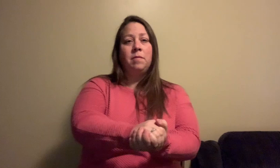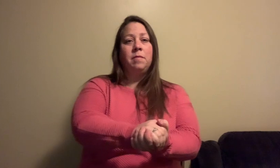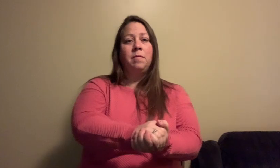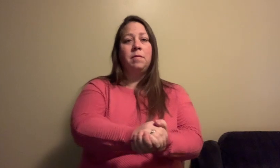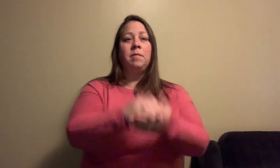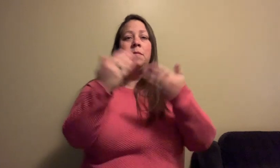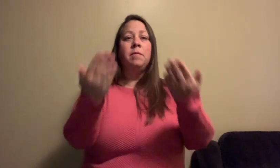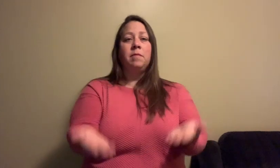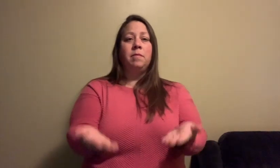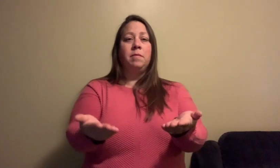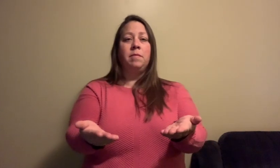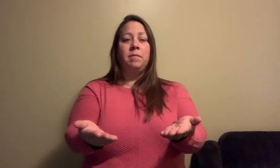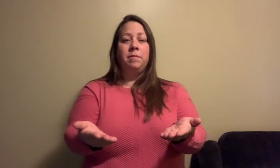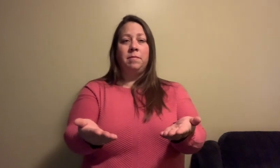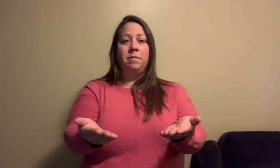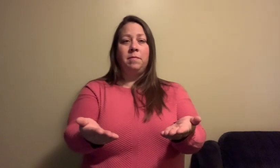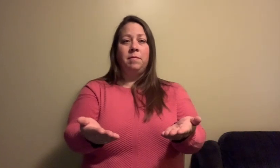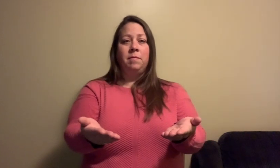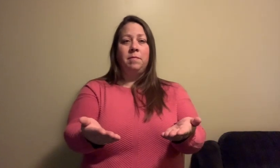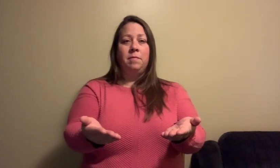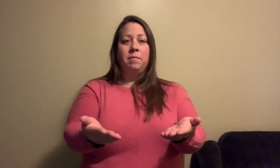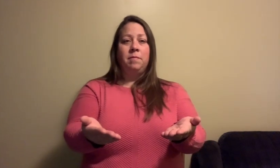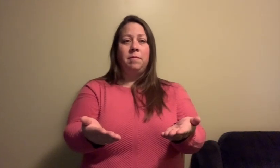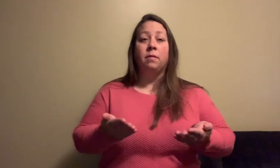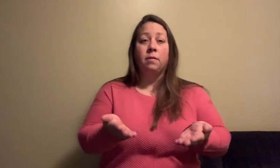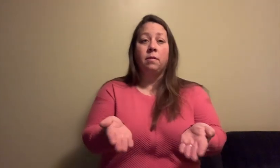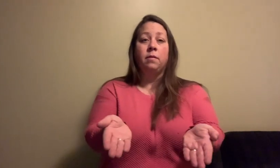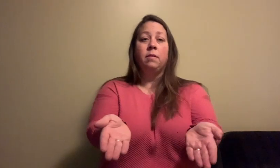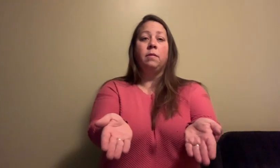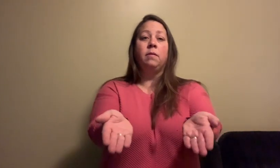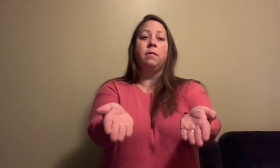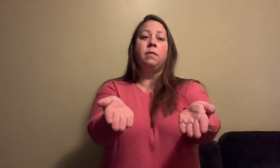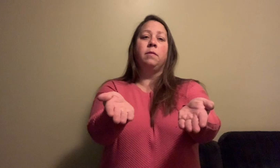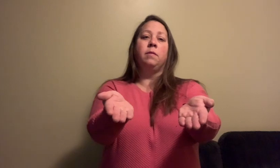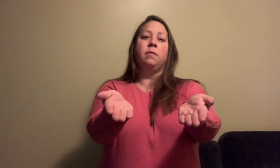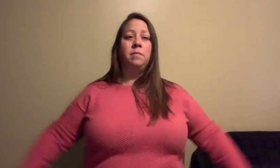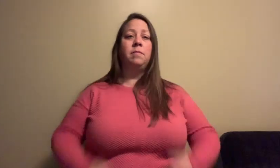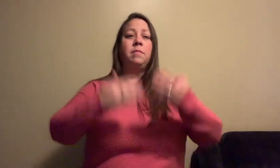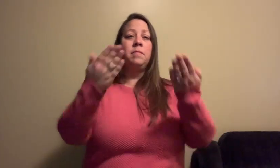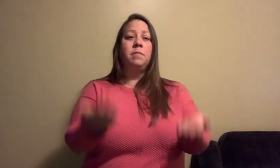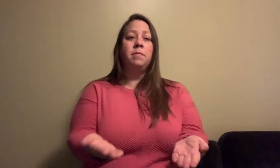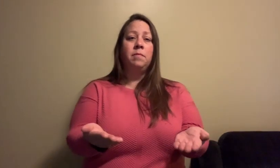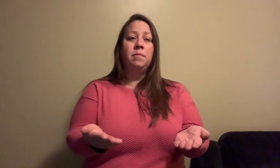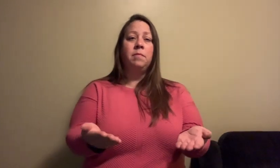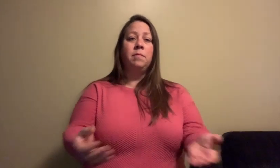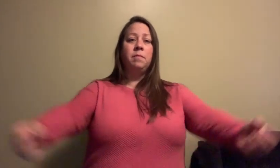faith into one pair of hands Those hands